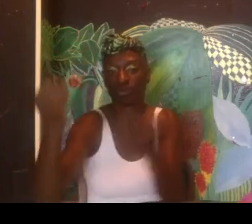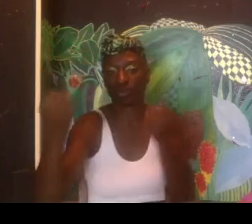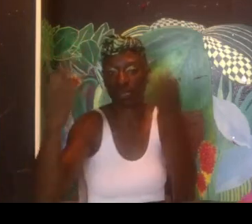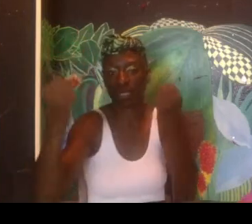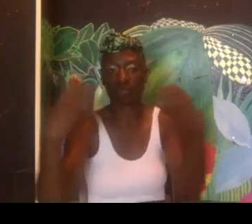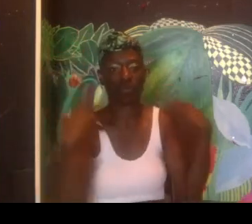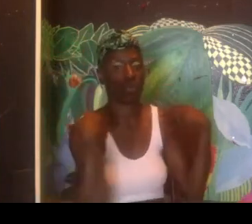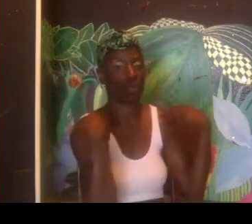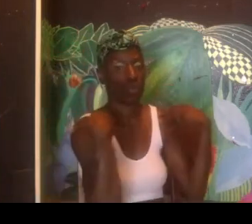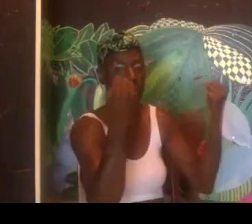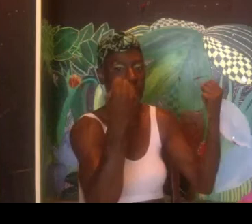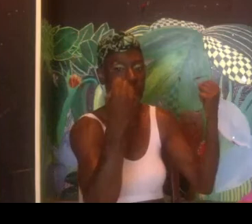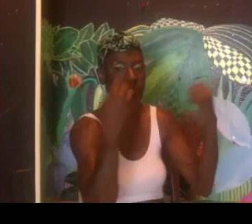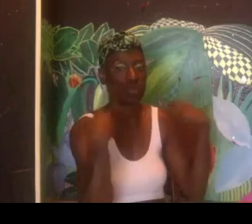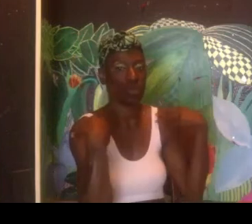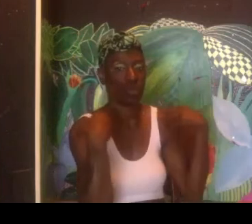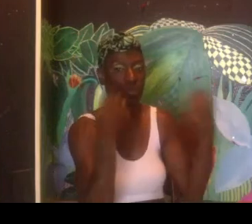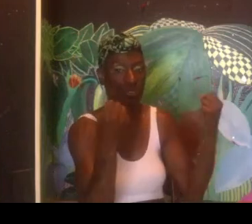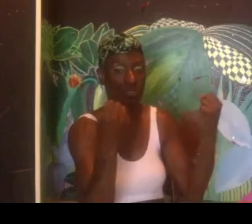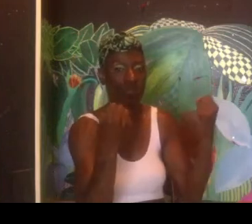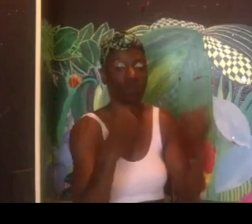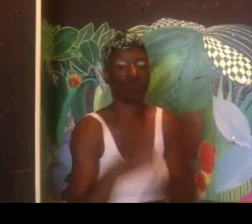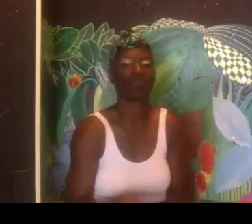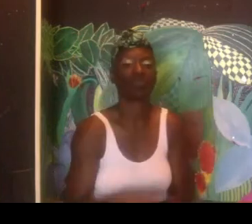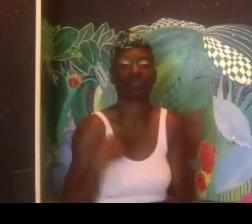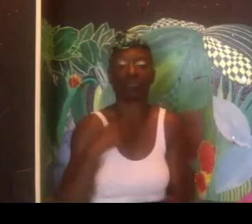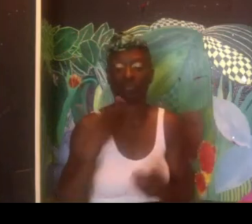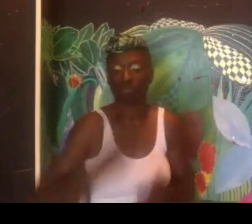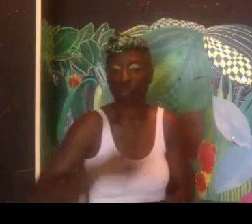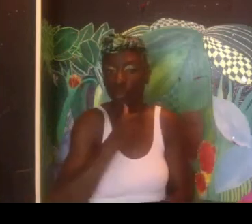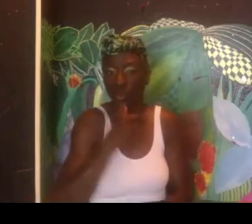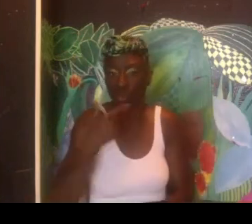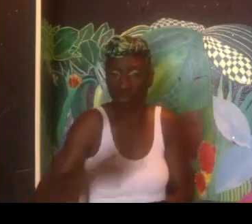preferred name is Courage. And so this is my sign name like this.